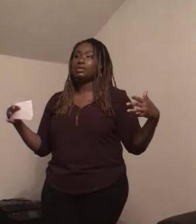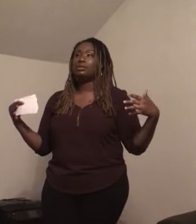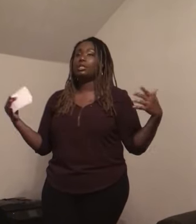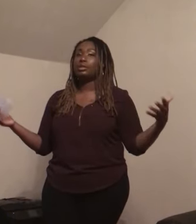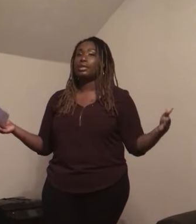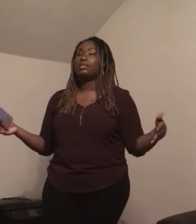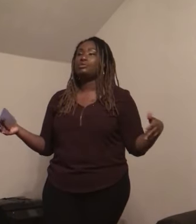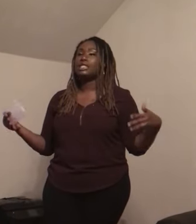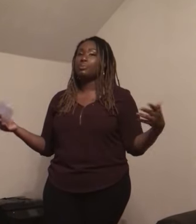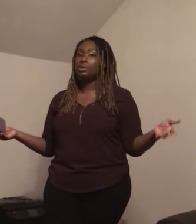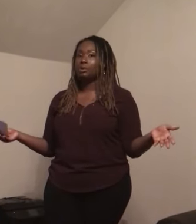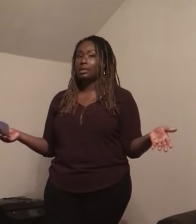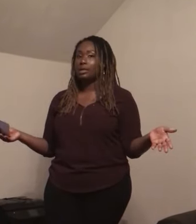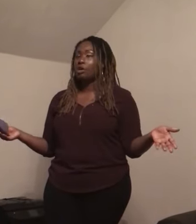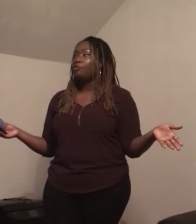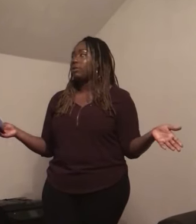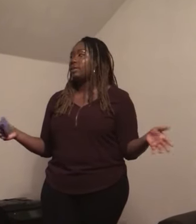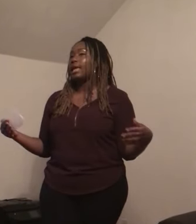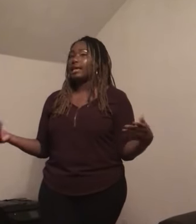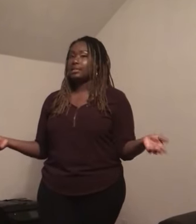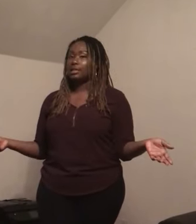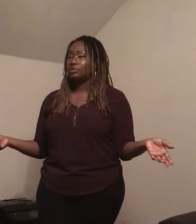to learn and to explore within ASL.